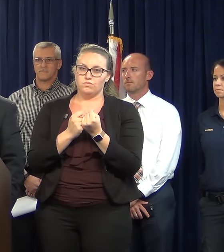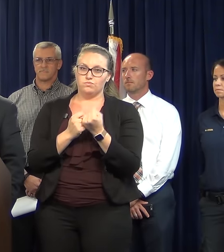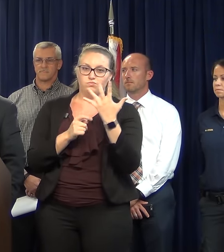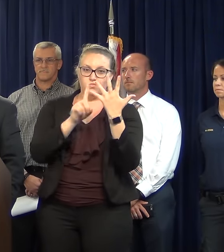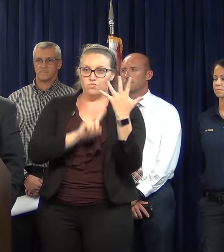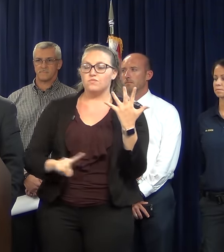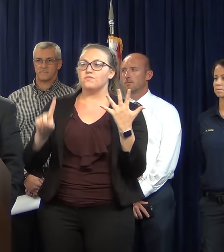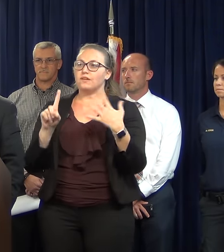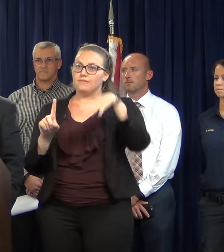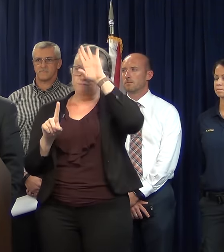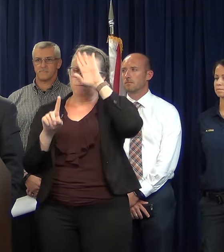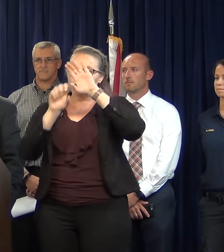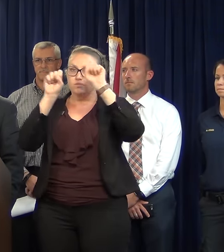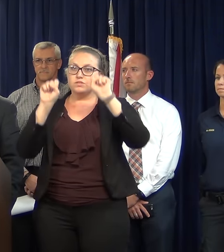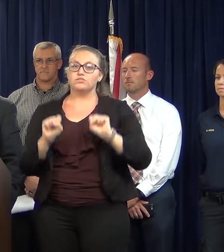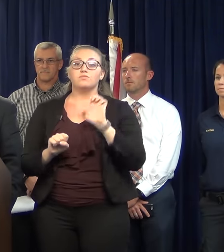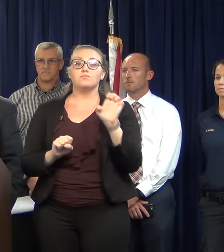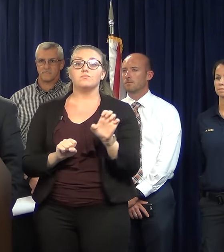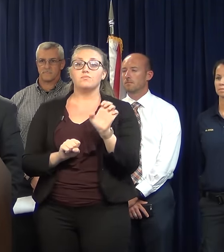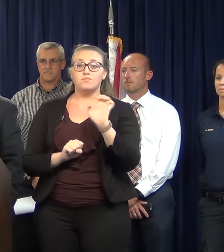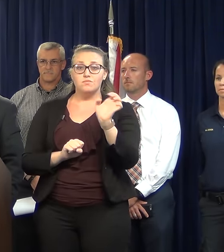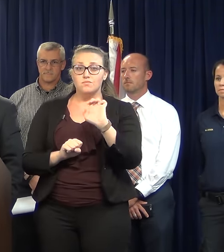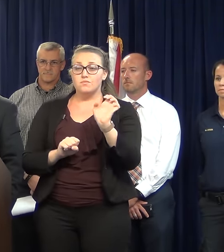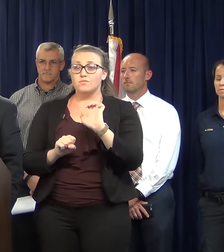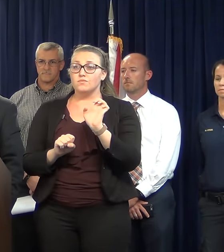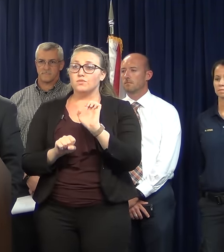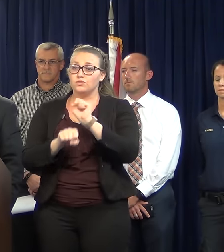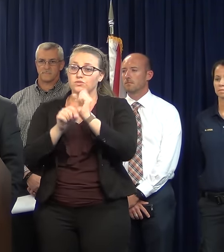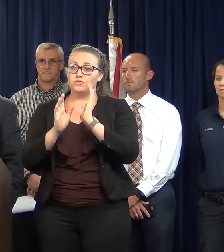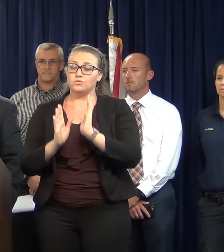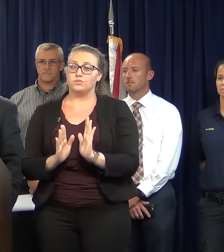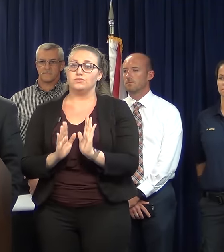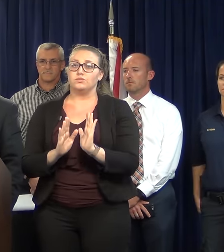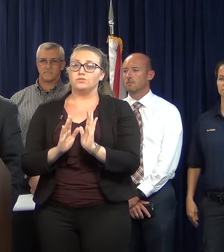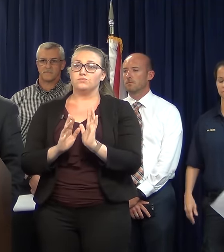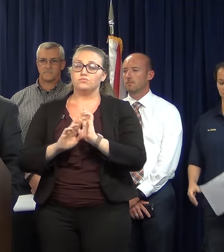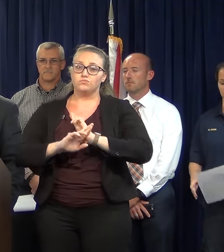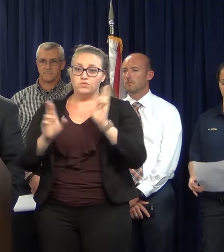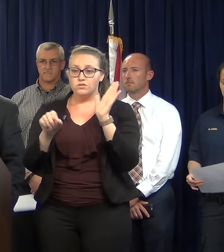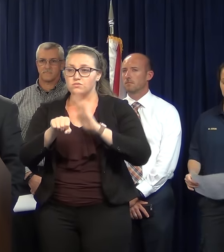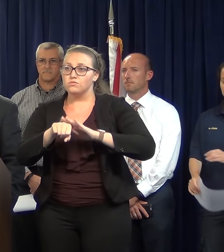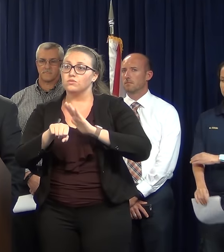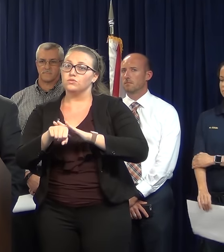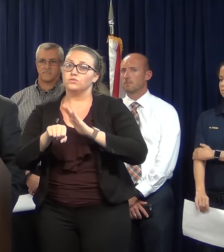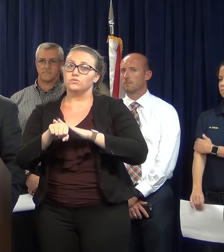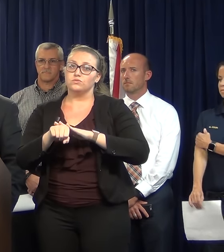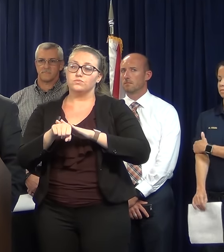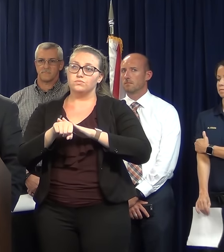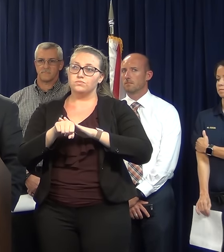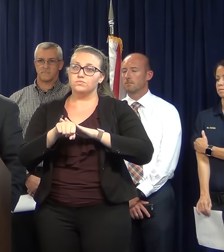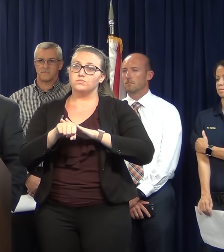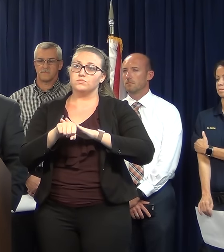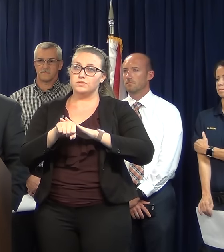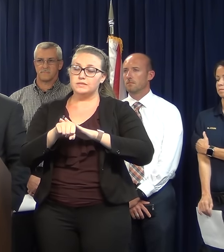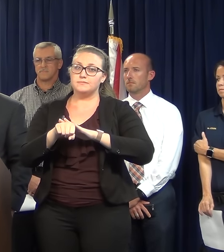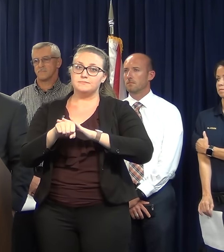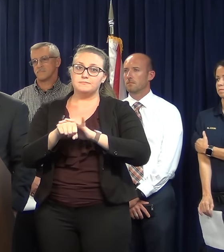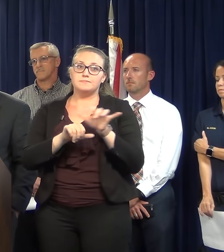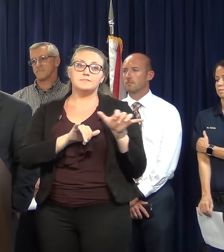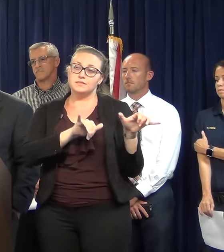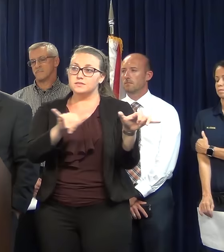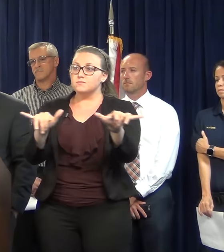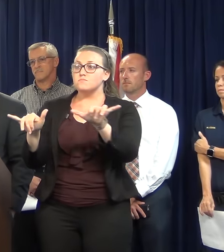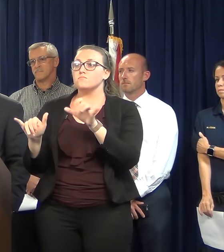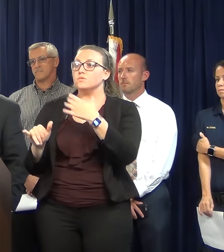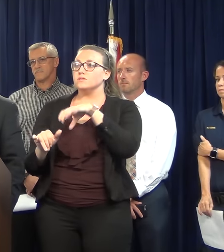emergency personnel are being encouraged to exercise caution, we are advising our citizens to do the same. As a